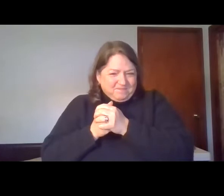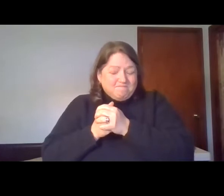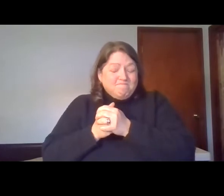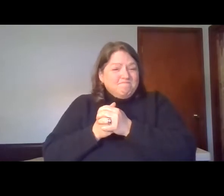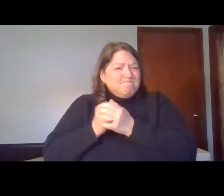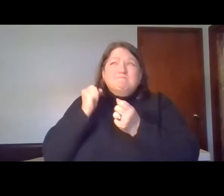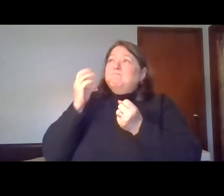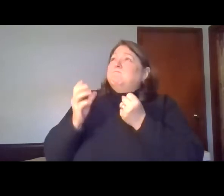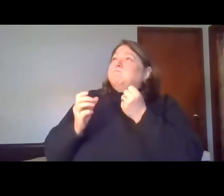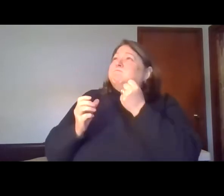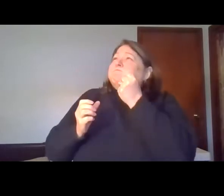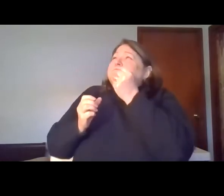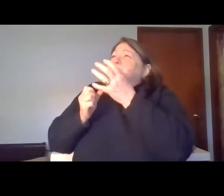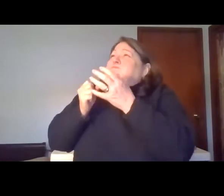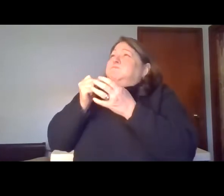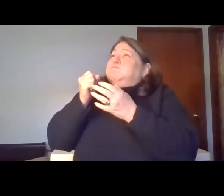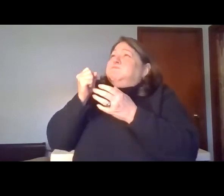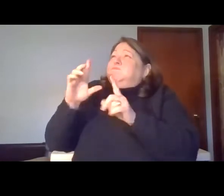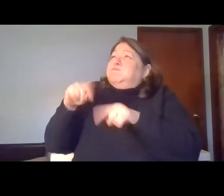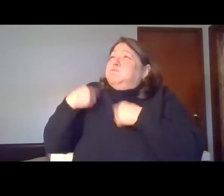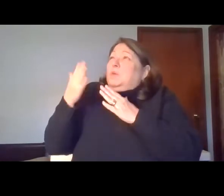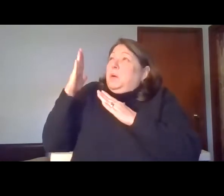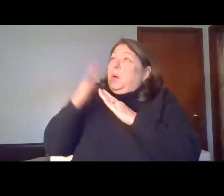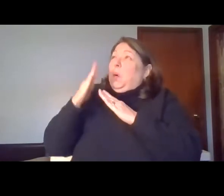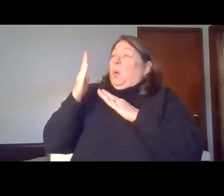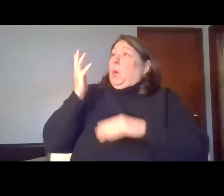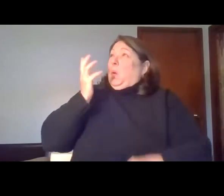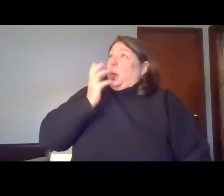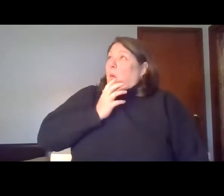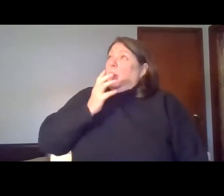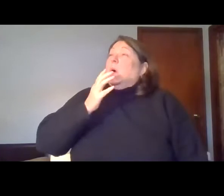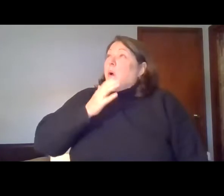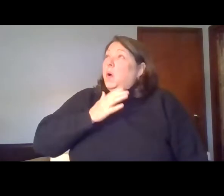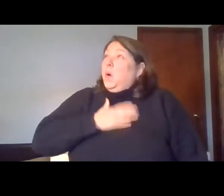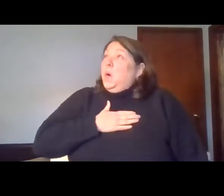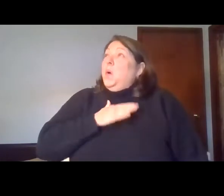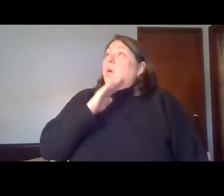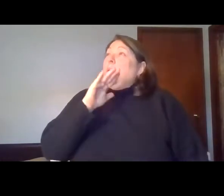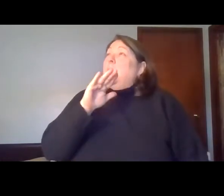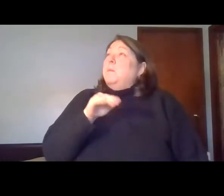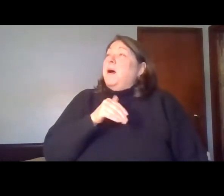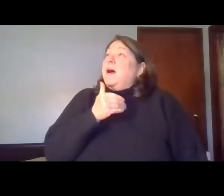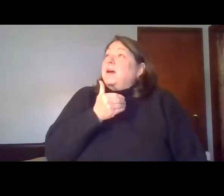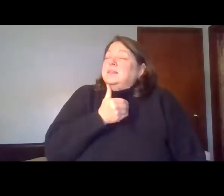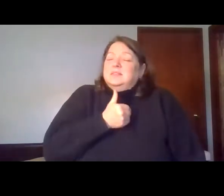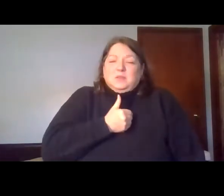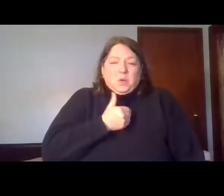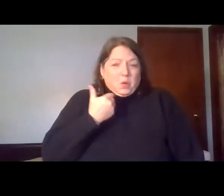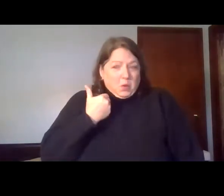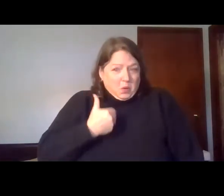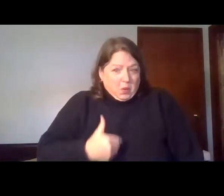Sing like never before, O my